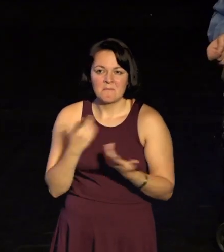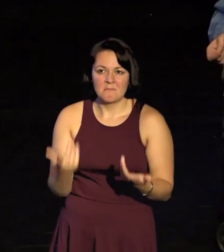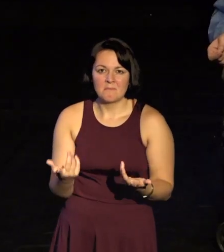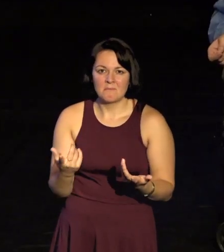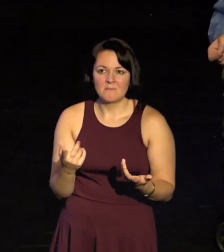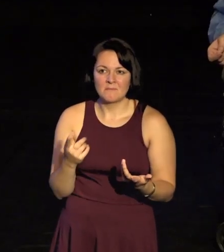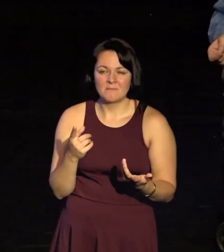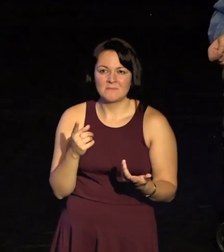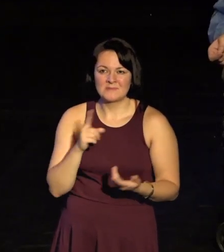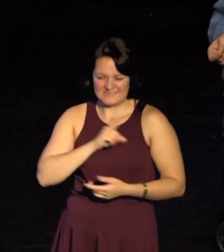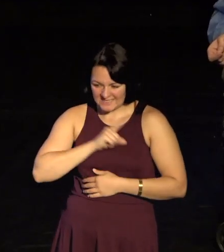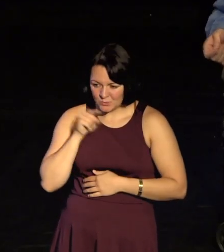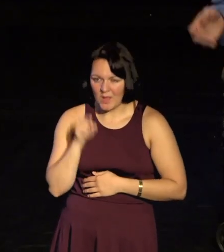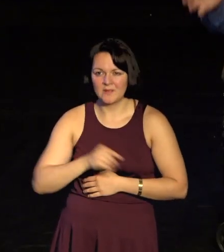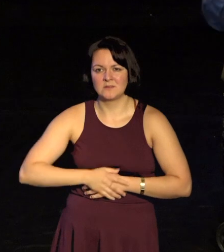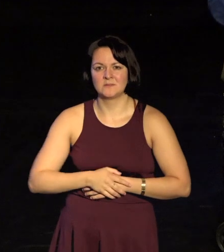despite. Okay?